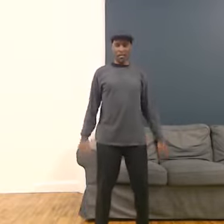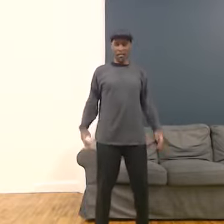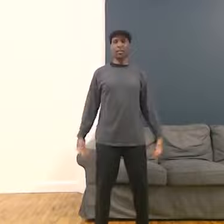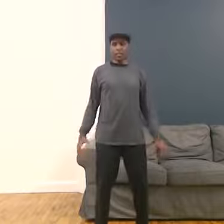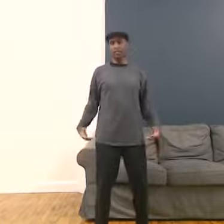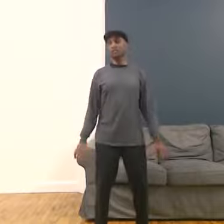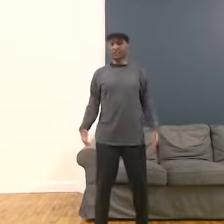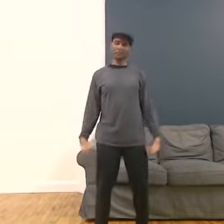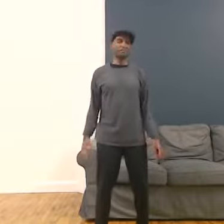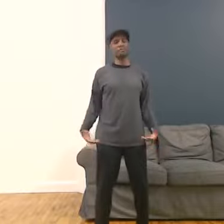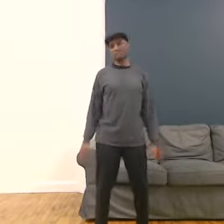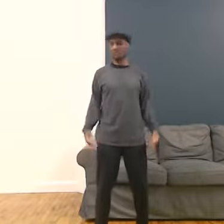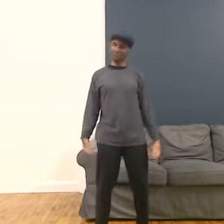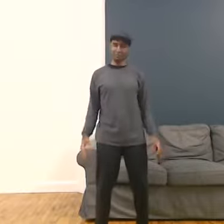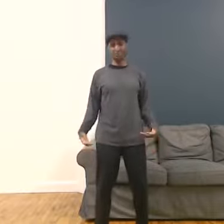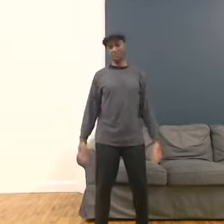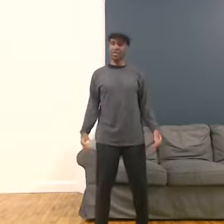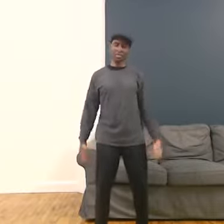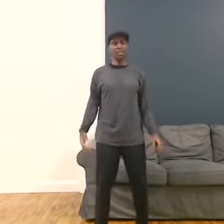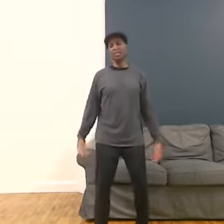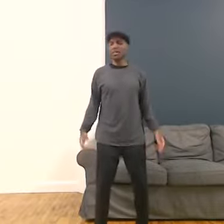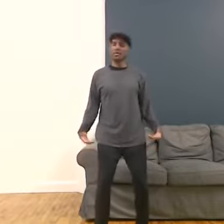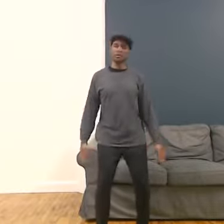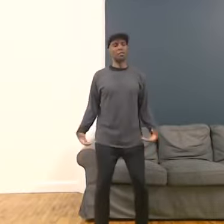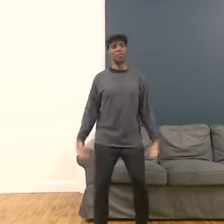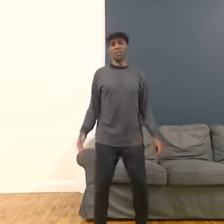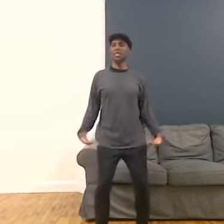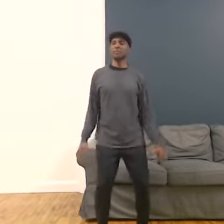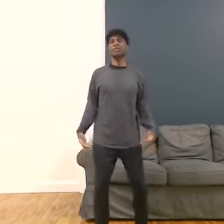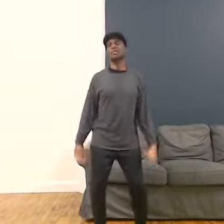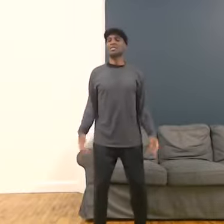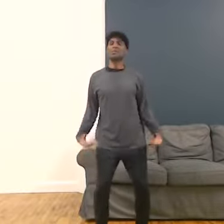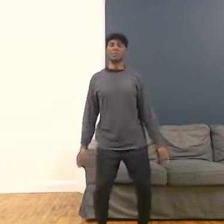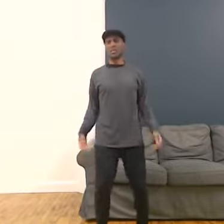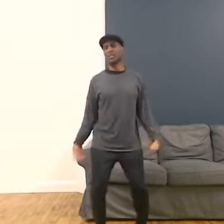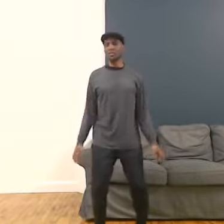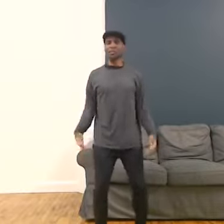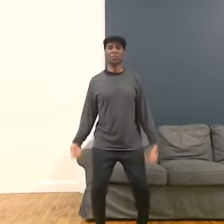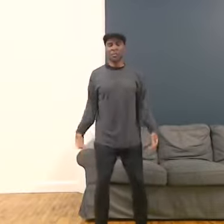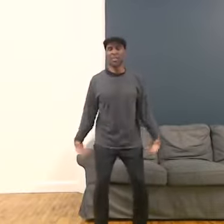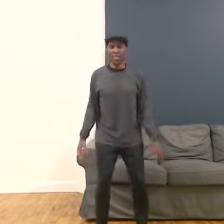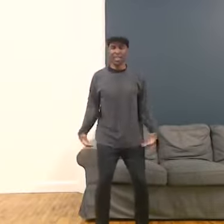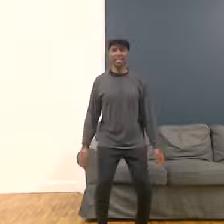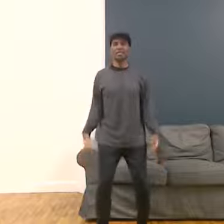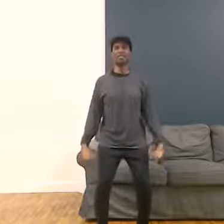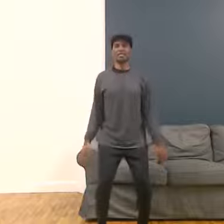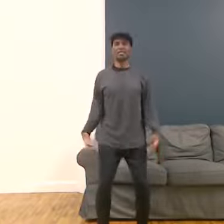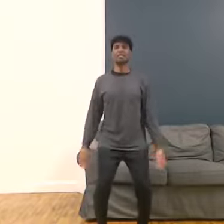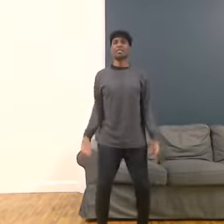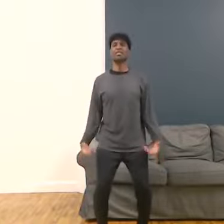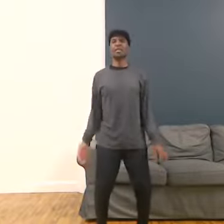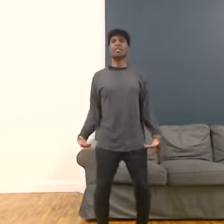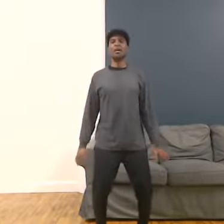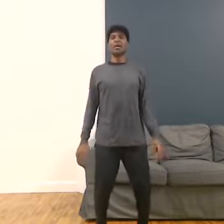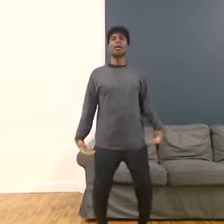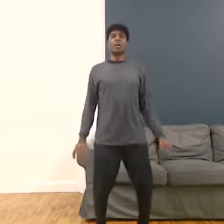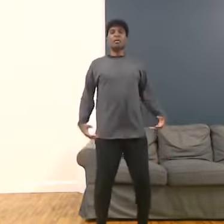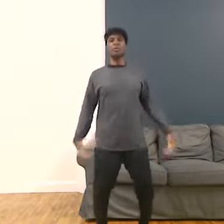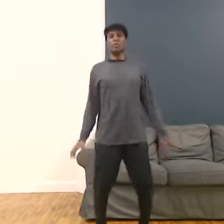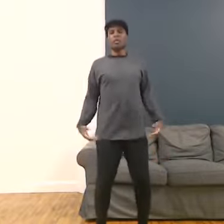head, move into your hips, move into your legs, move